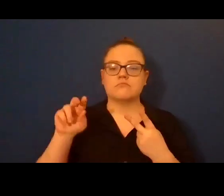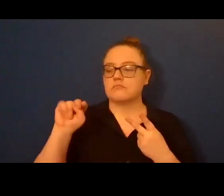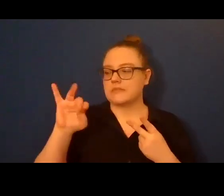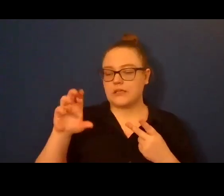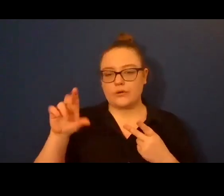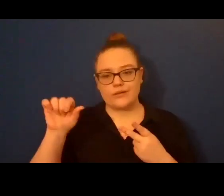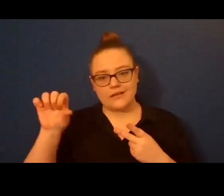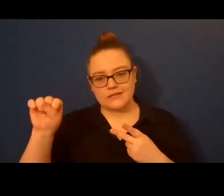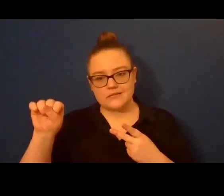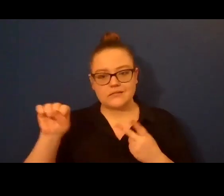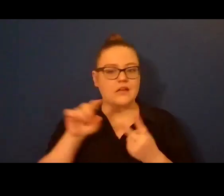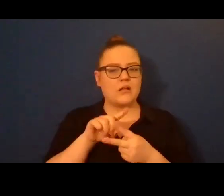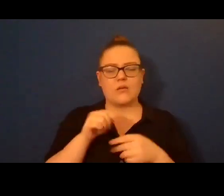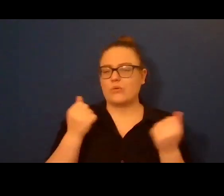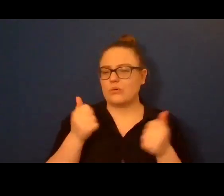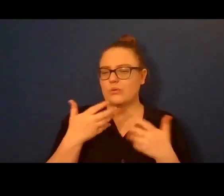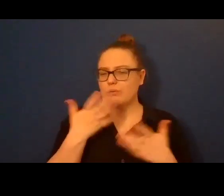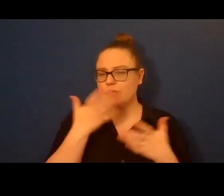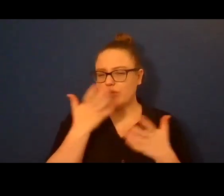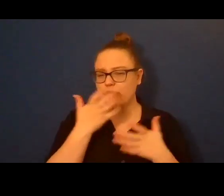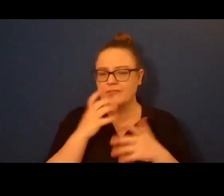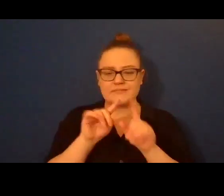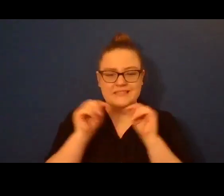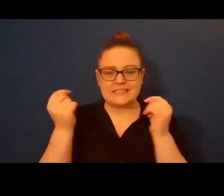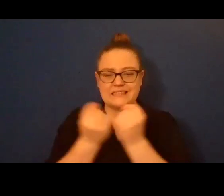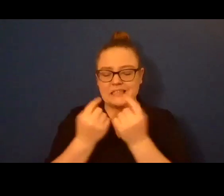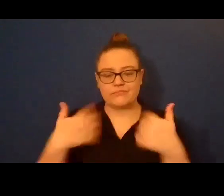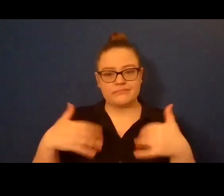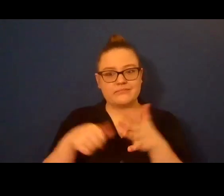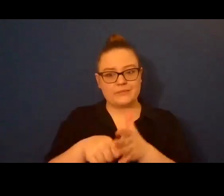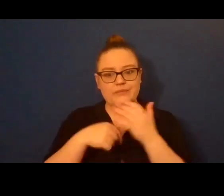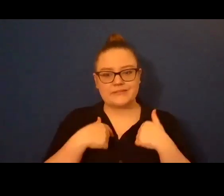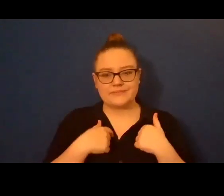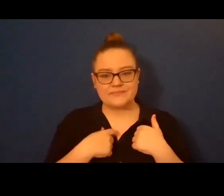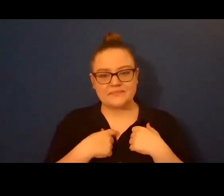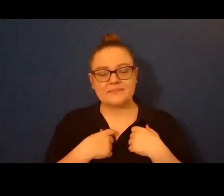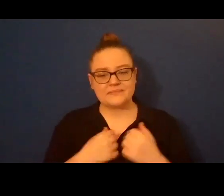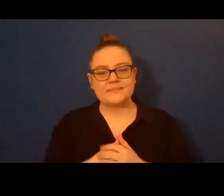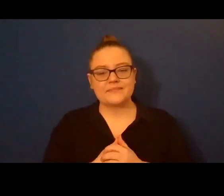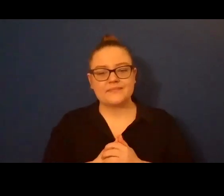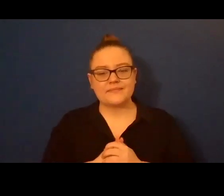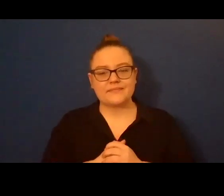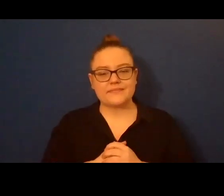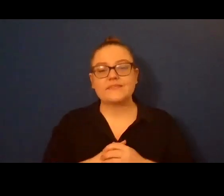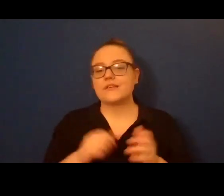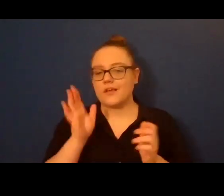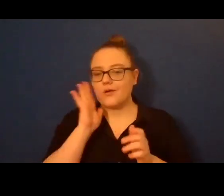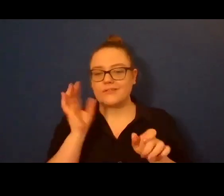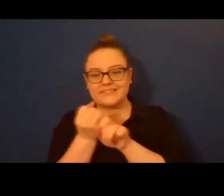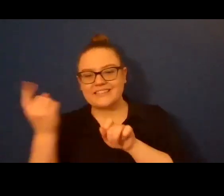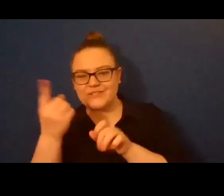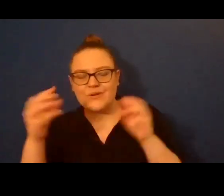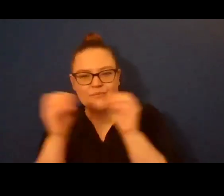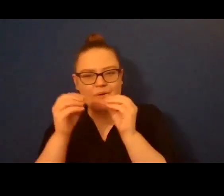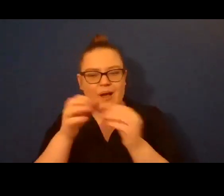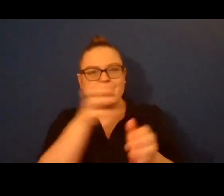continuously. So Courtney, want to give you a special thank you as we head into another year of beautiful and powerful poetry. Okay,